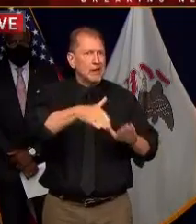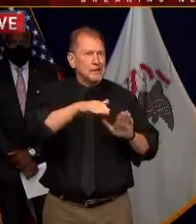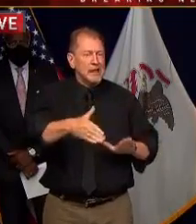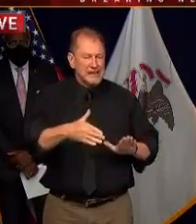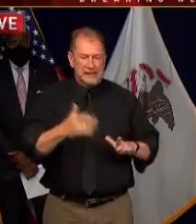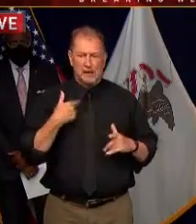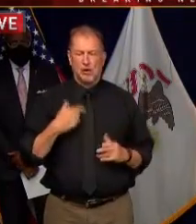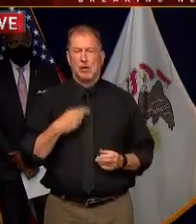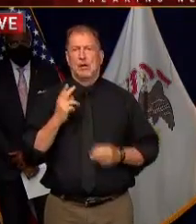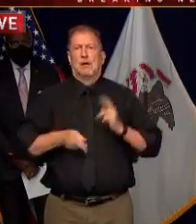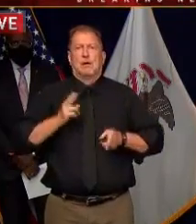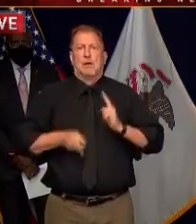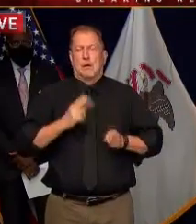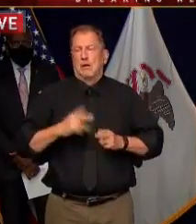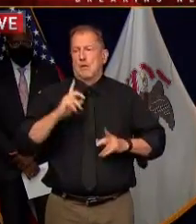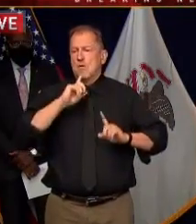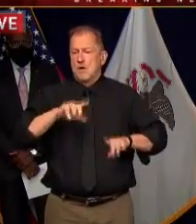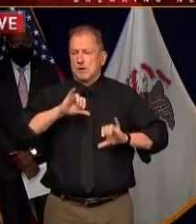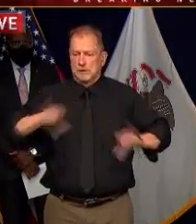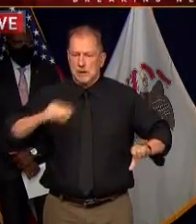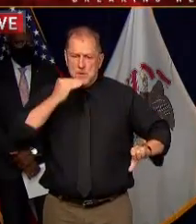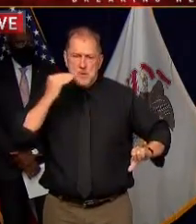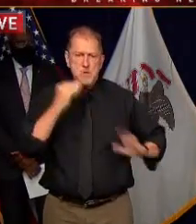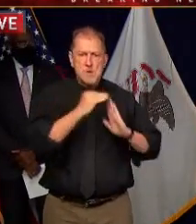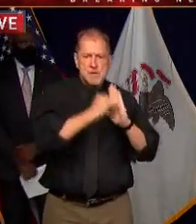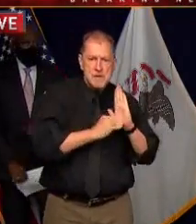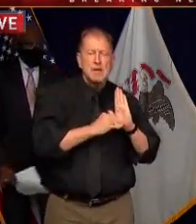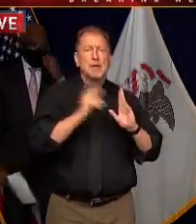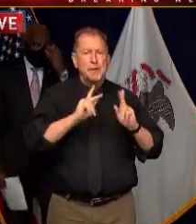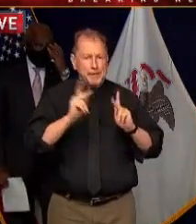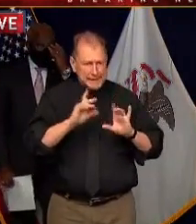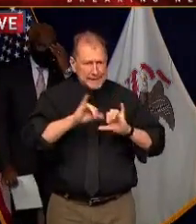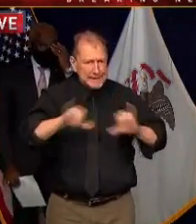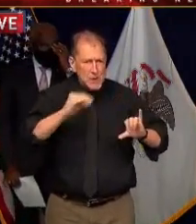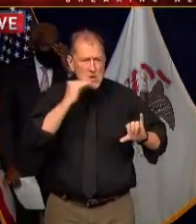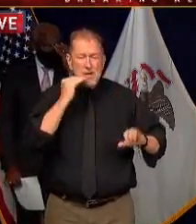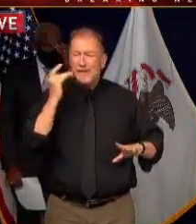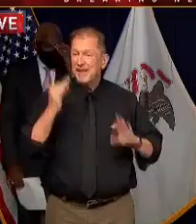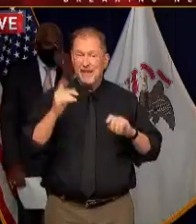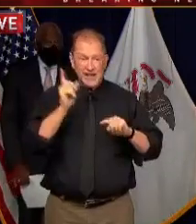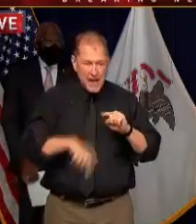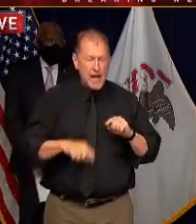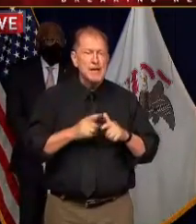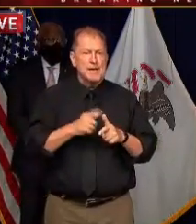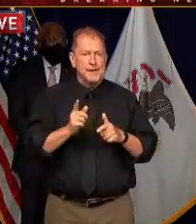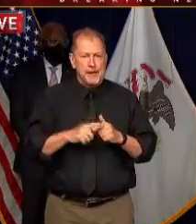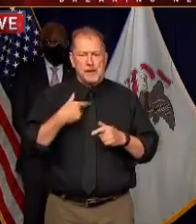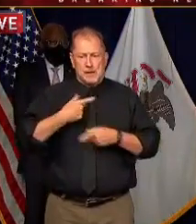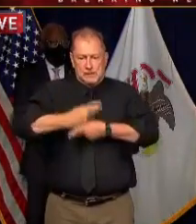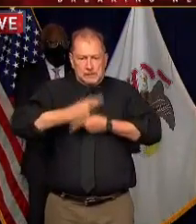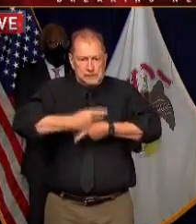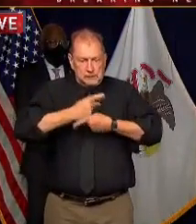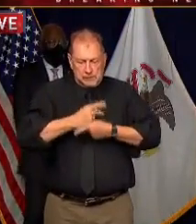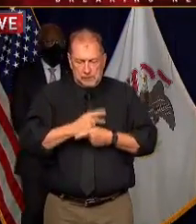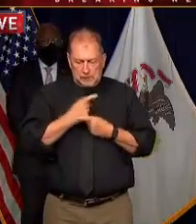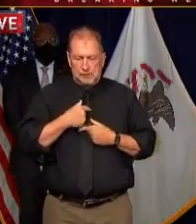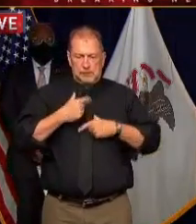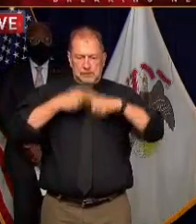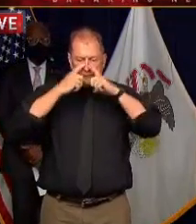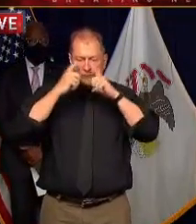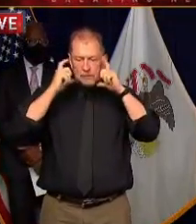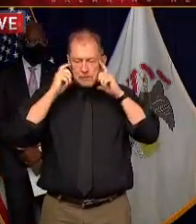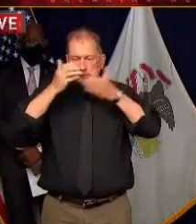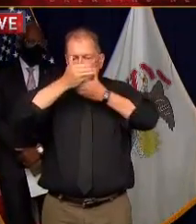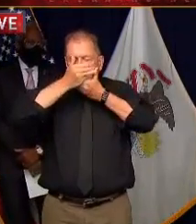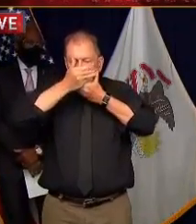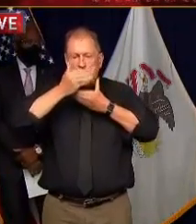what we had to do we stayed home and when we couldn't stay home we took the necessary precautions we wore face